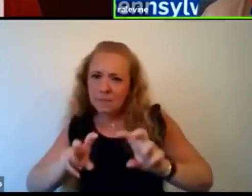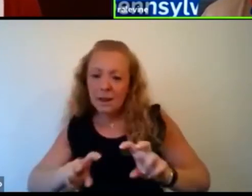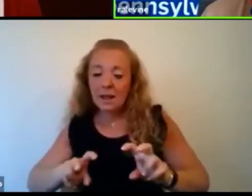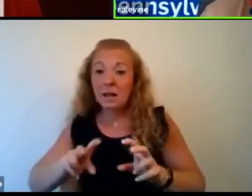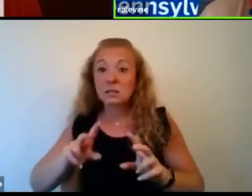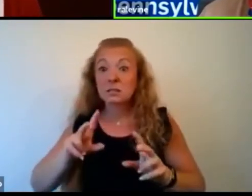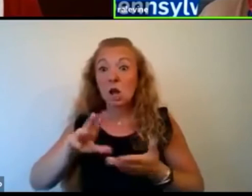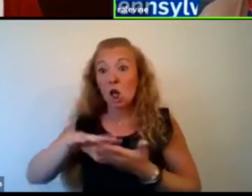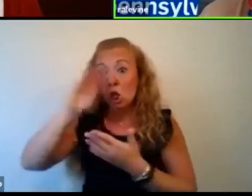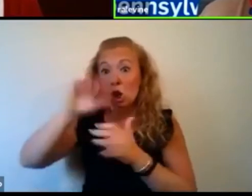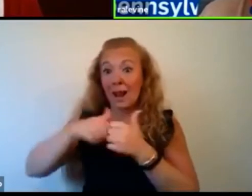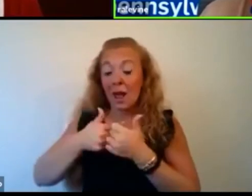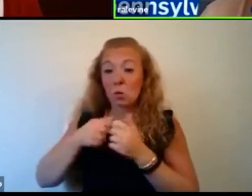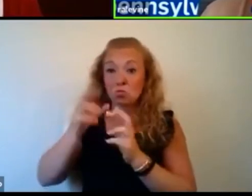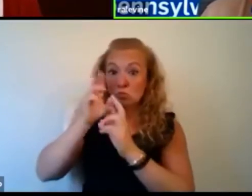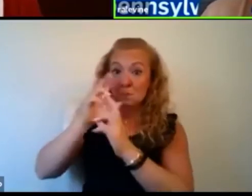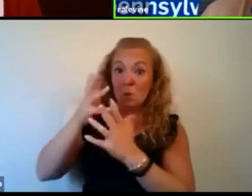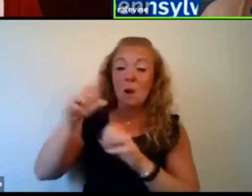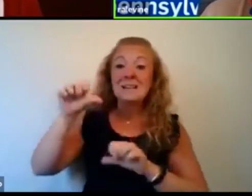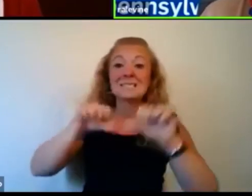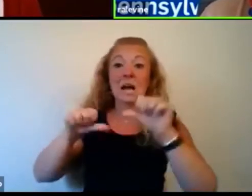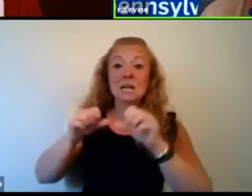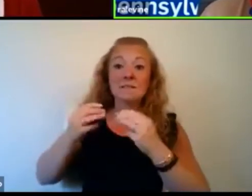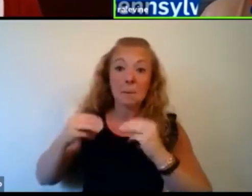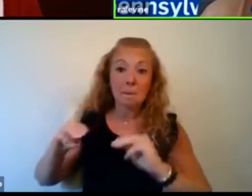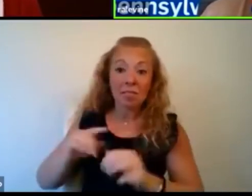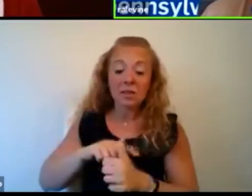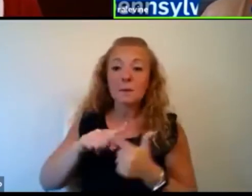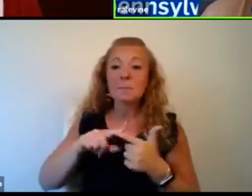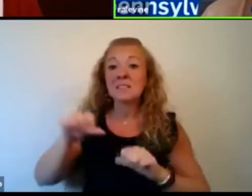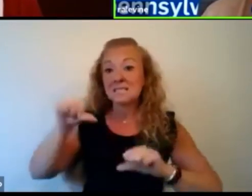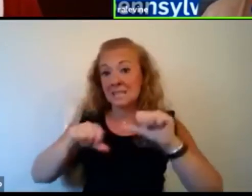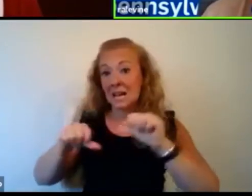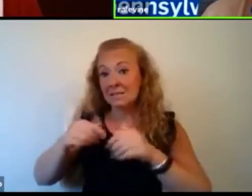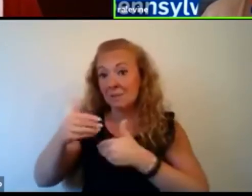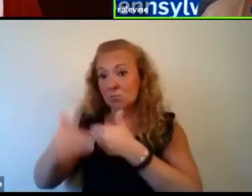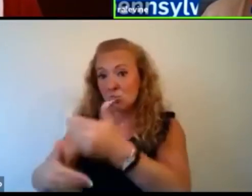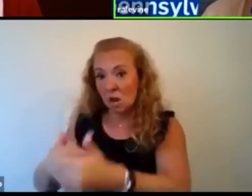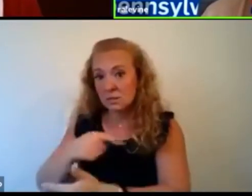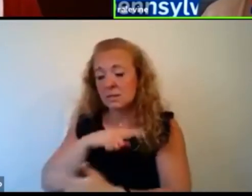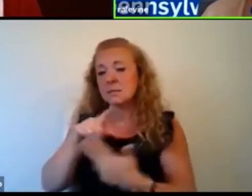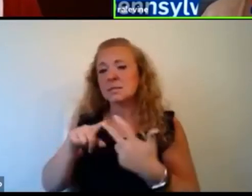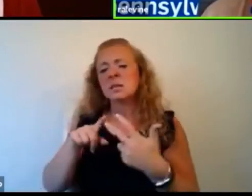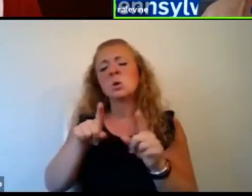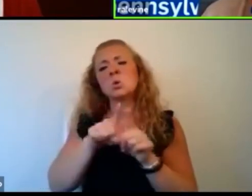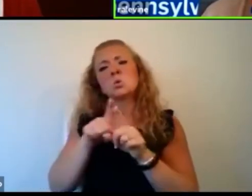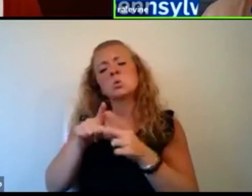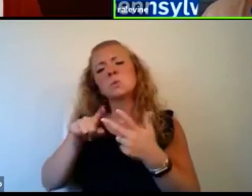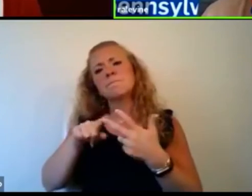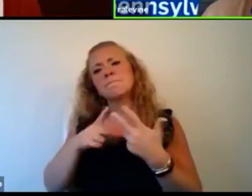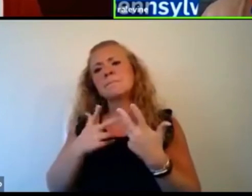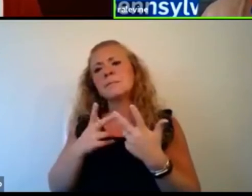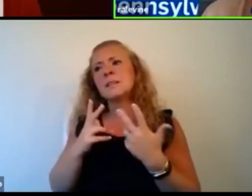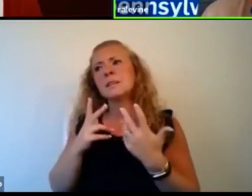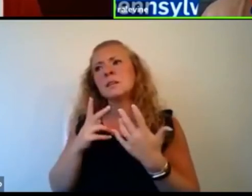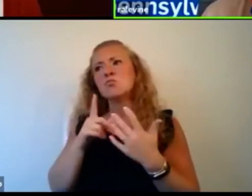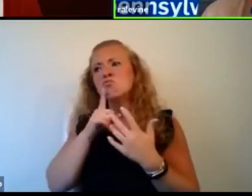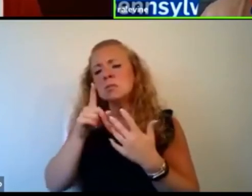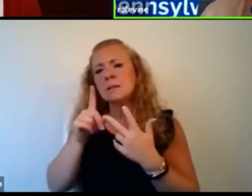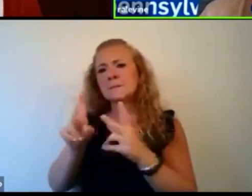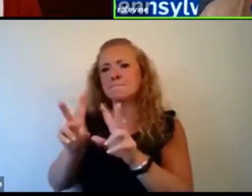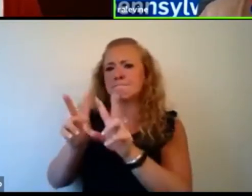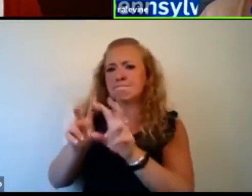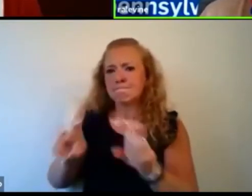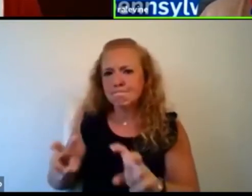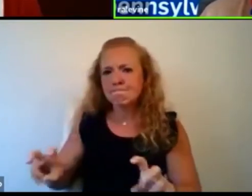scientific method, the scientific process, and to look critically at, at, at, at, um, the